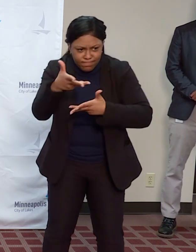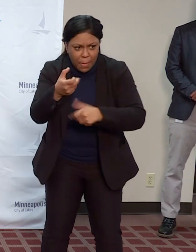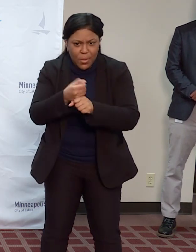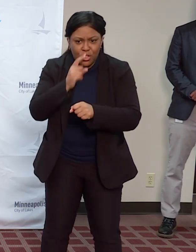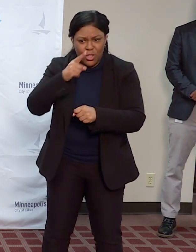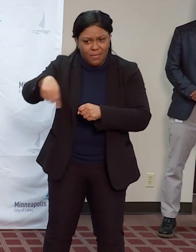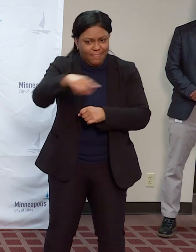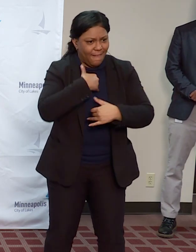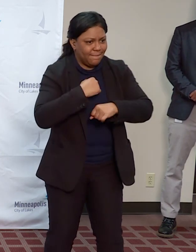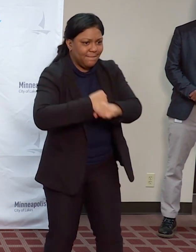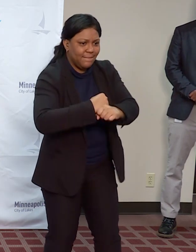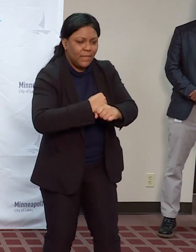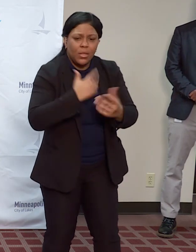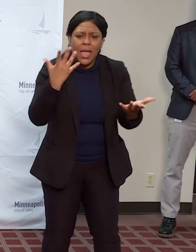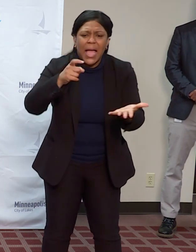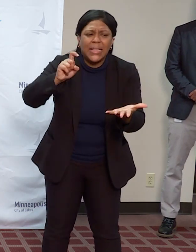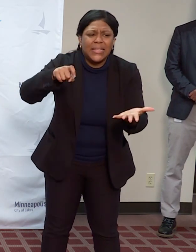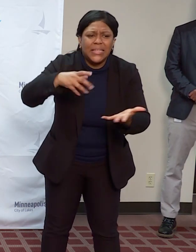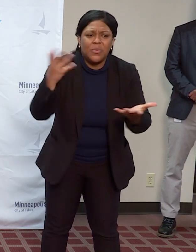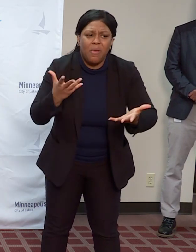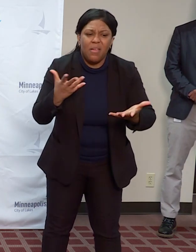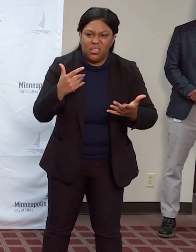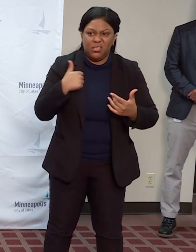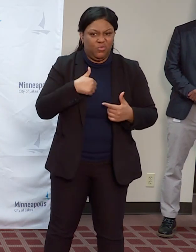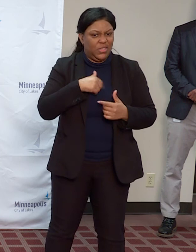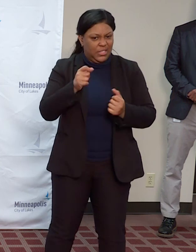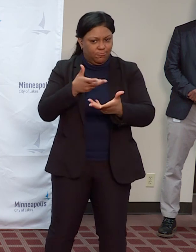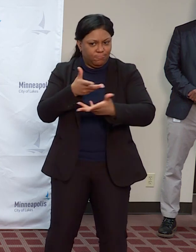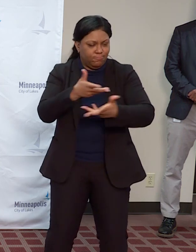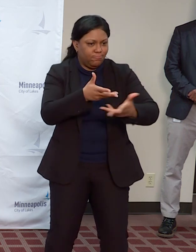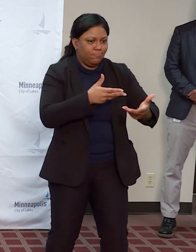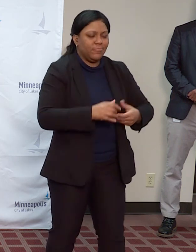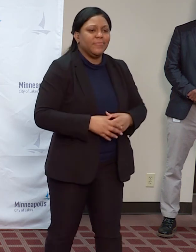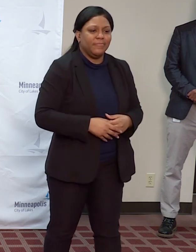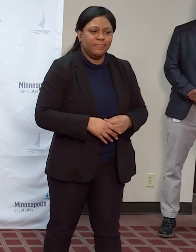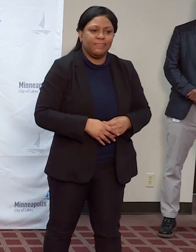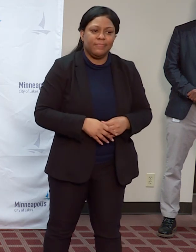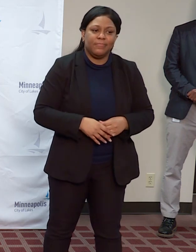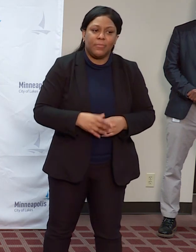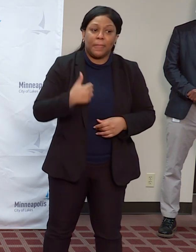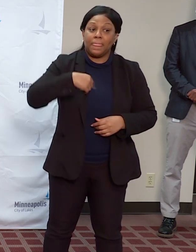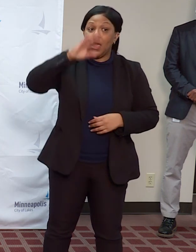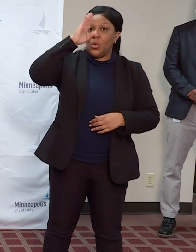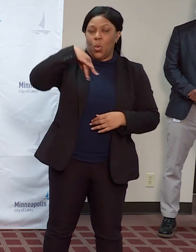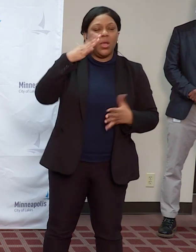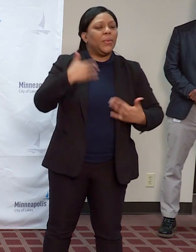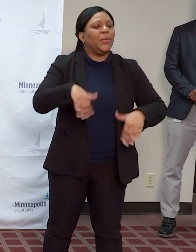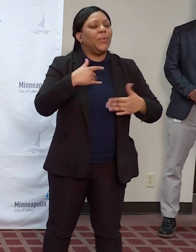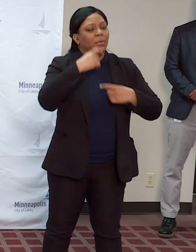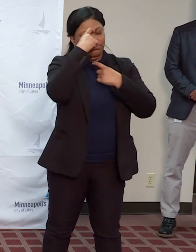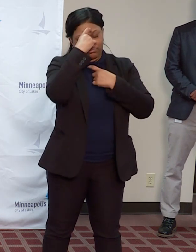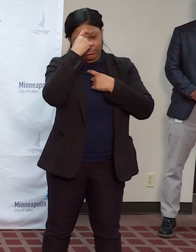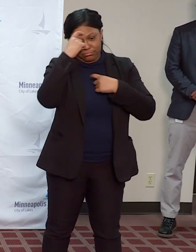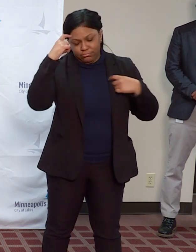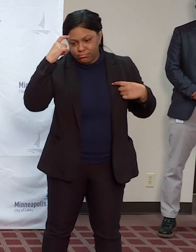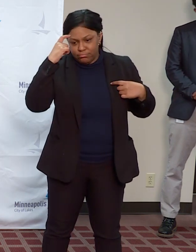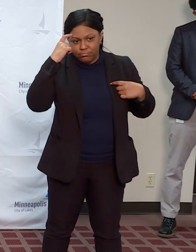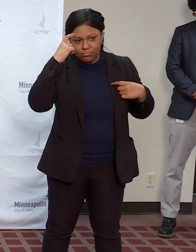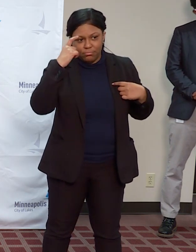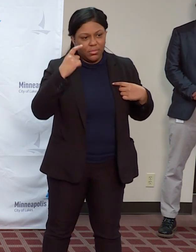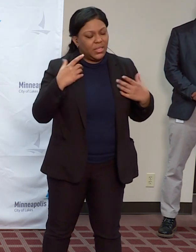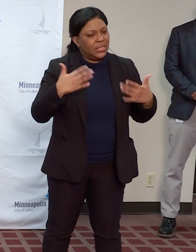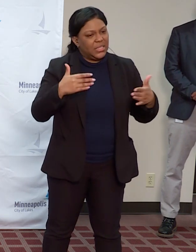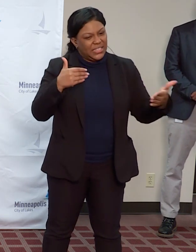needs on the ground during the trial. We know that trauma, unfortunately, is unlikely and triggers for trauma may come out of these